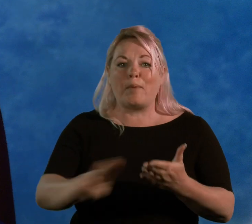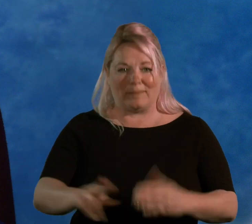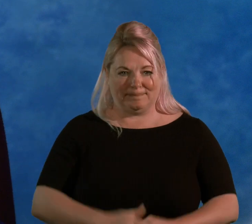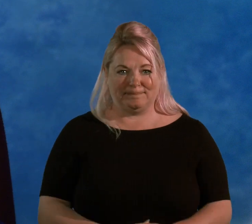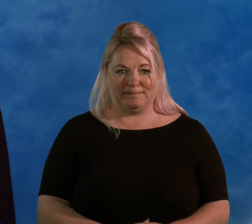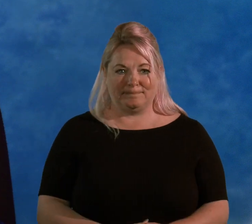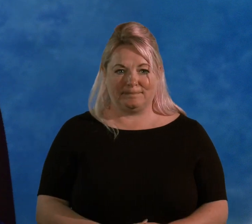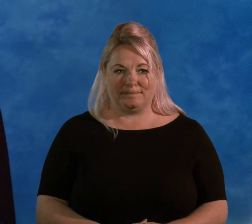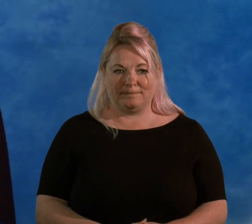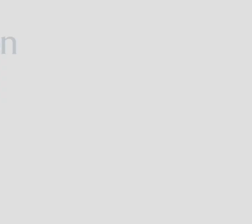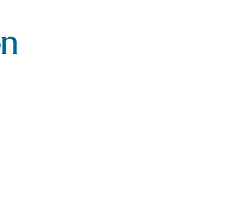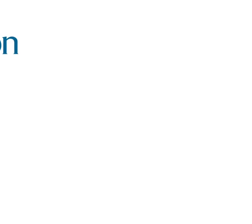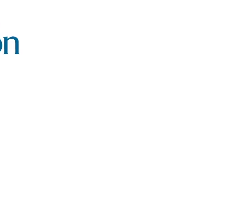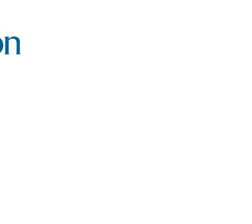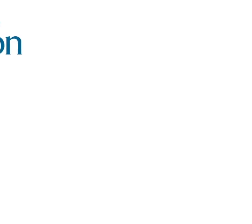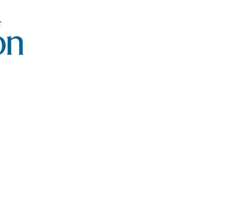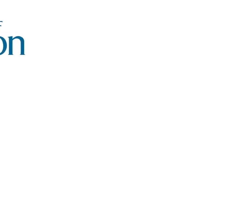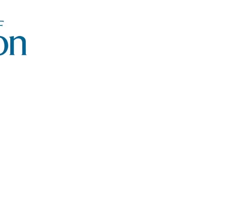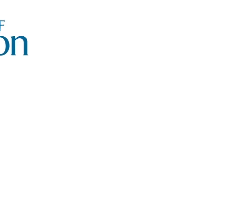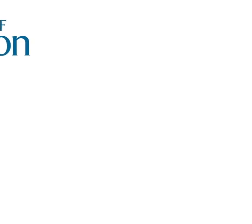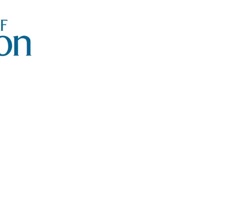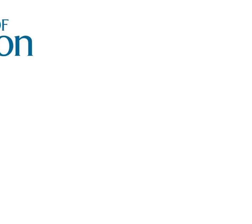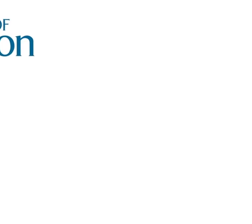So that's probably a mistake. I